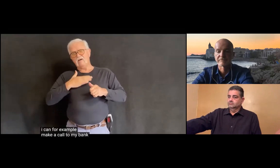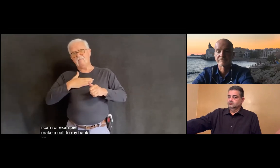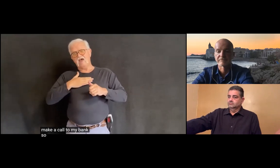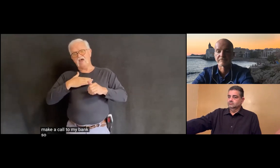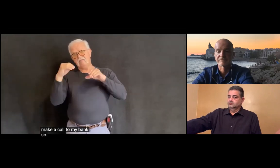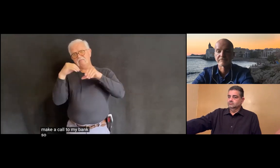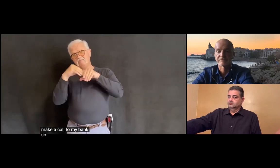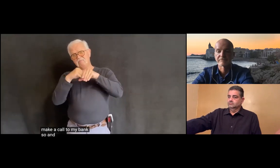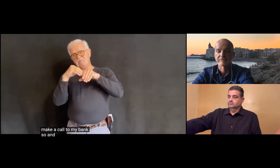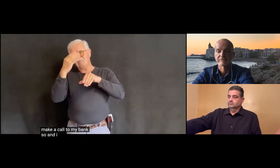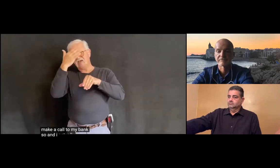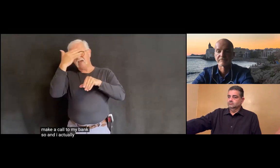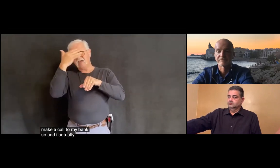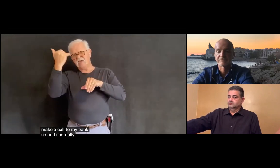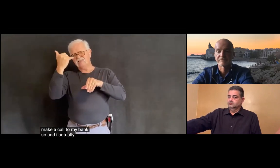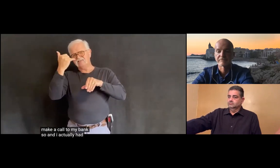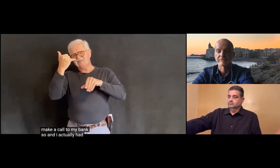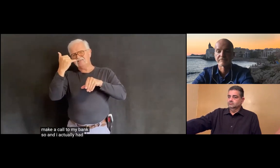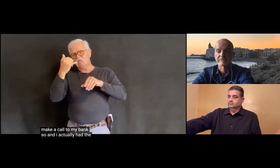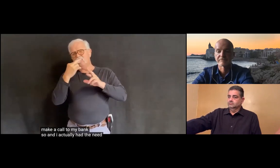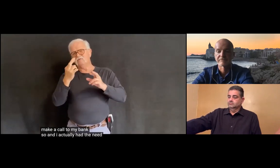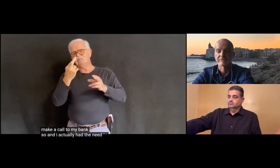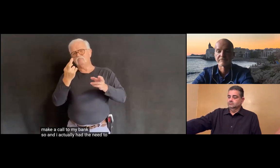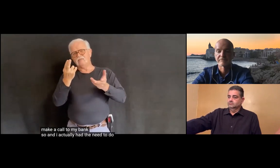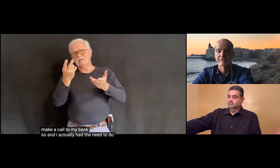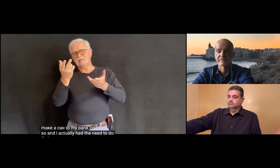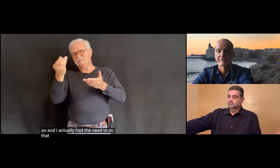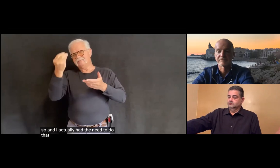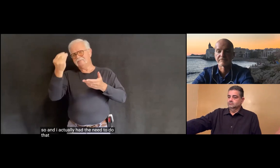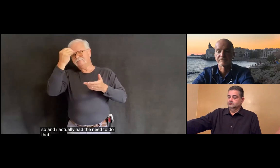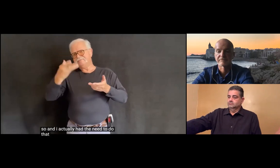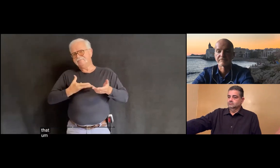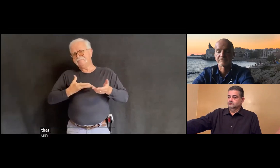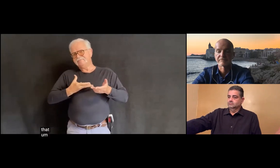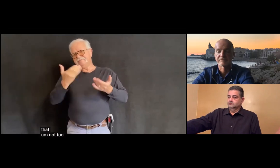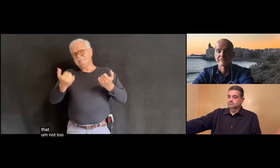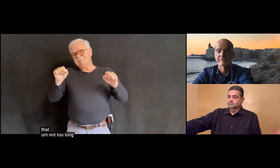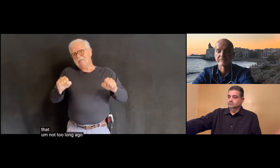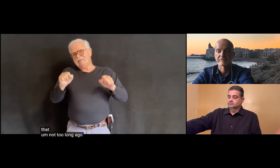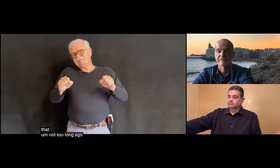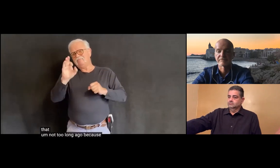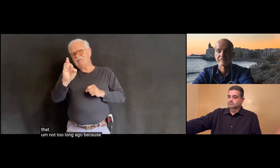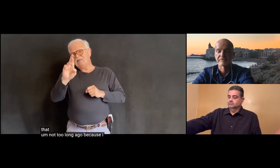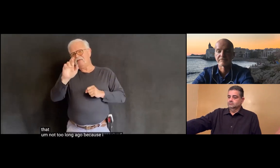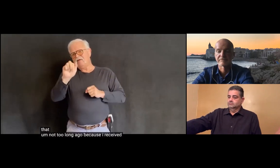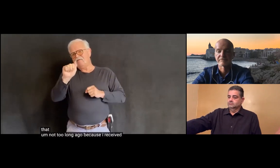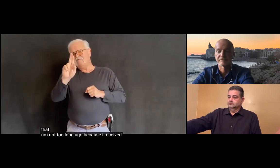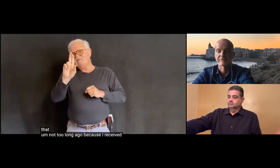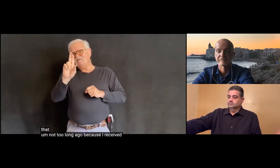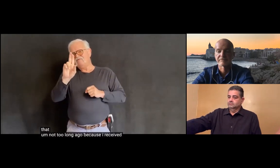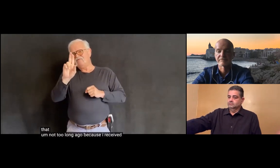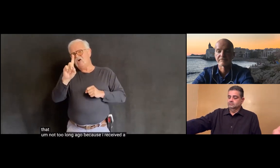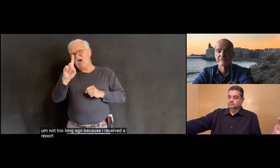So, again, I actually had to do that not too long ago, because I received